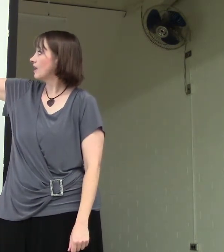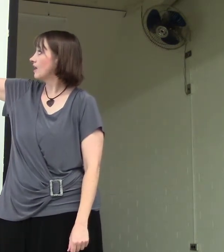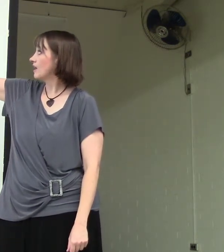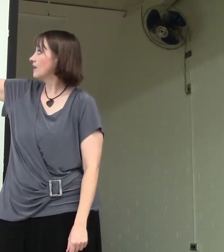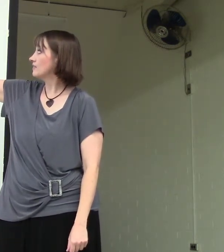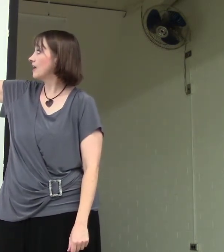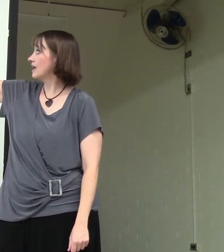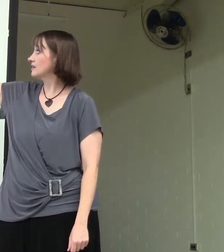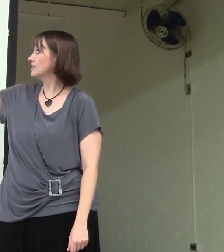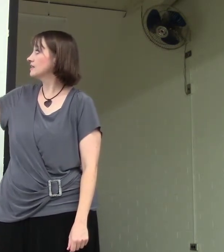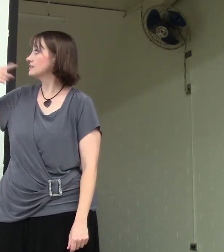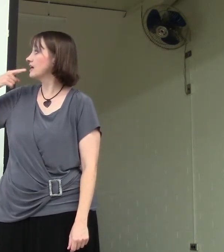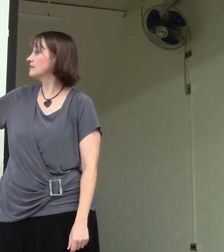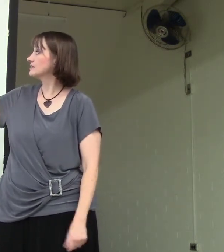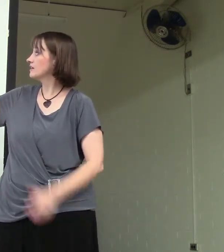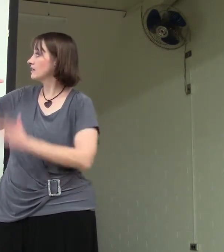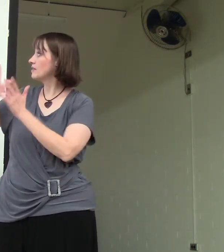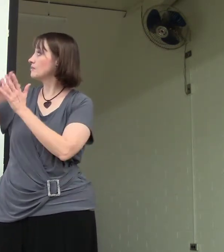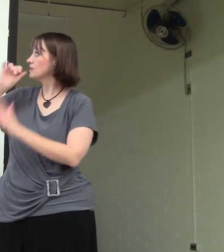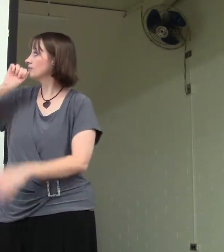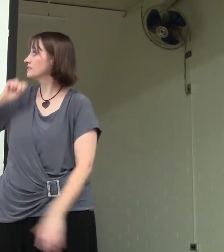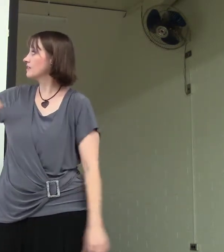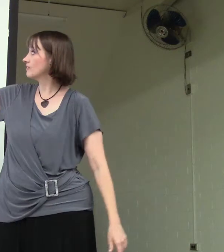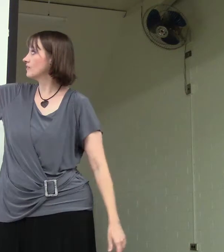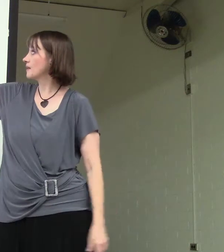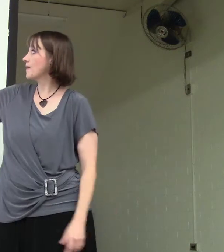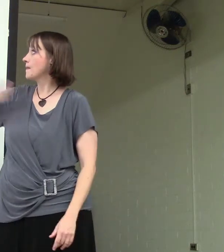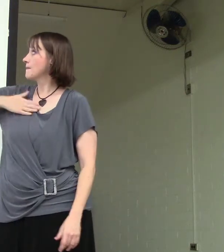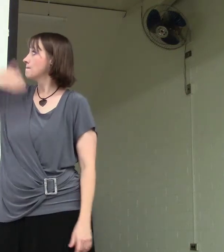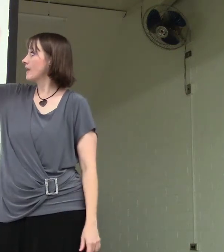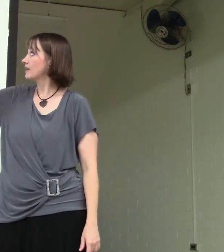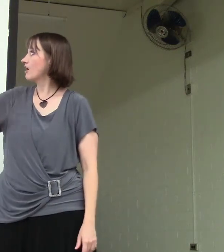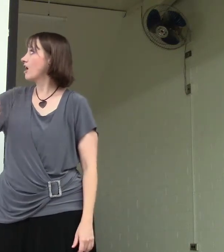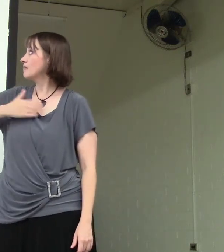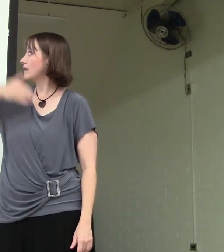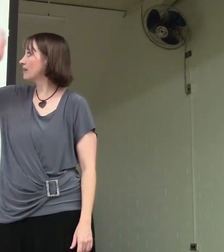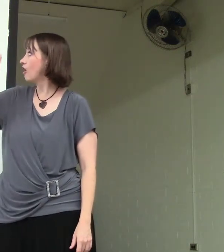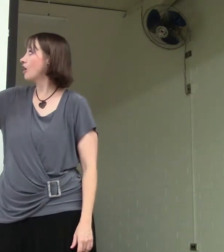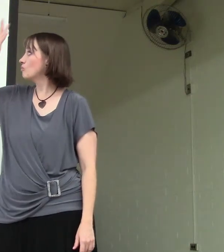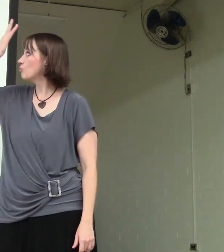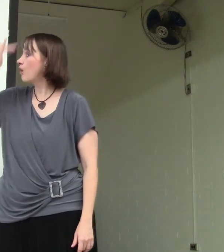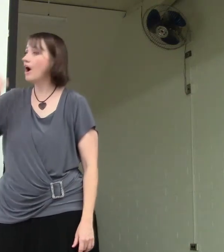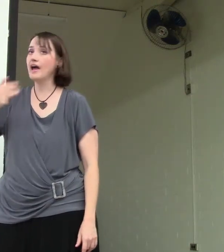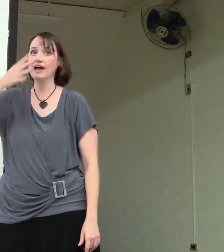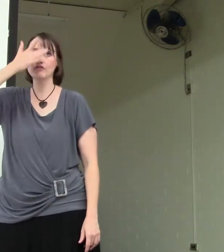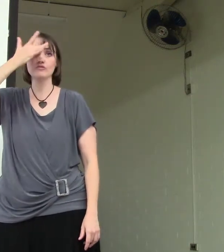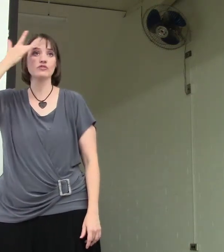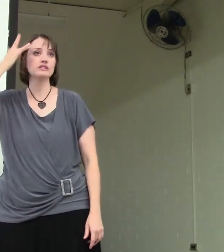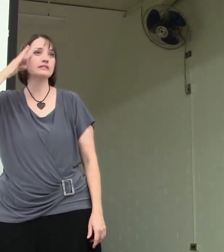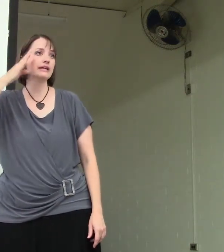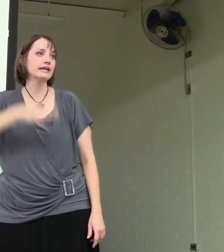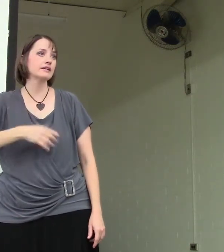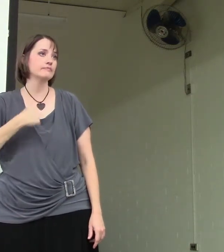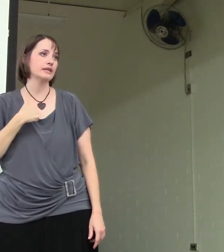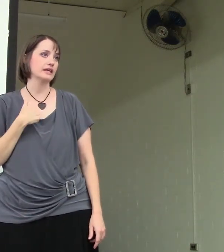And then he says, in the middle of his suffering, my God, my God, why have you forsaken me?